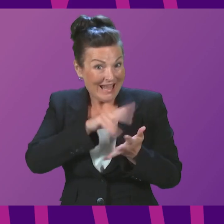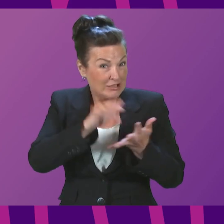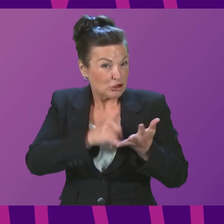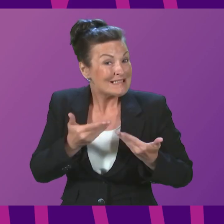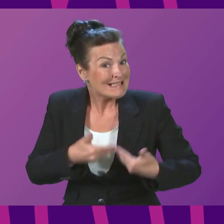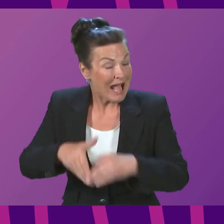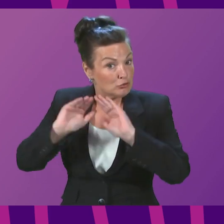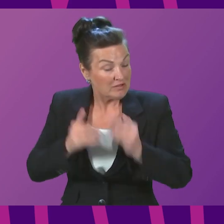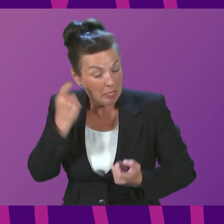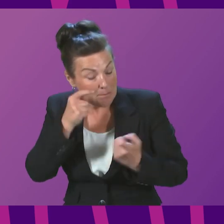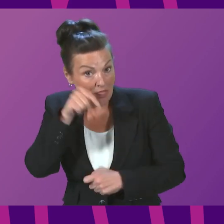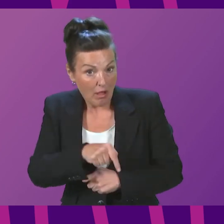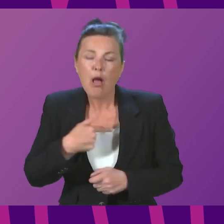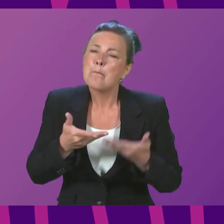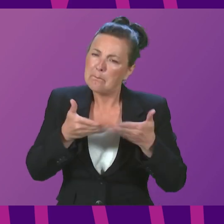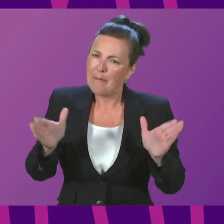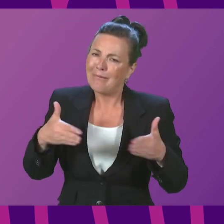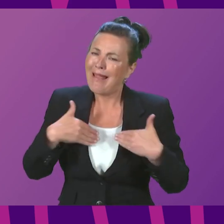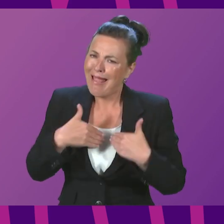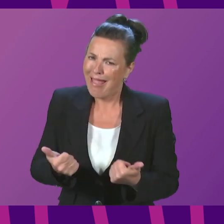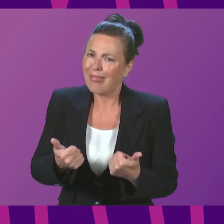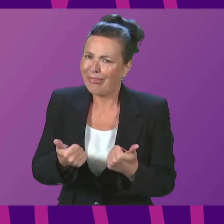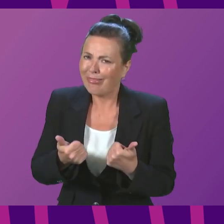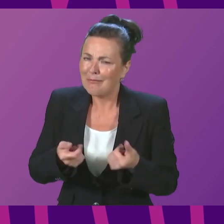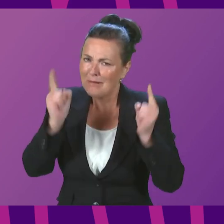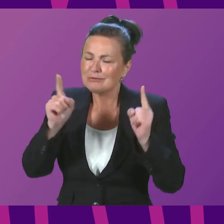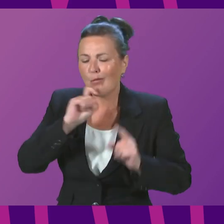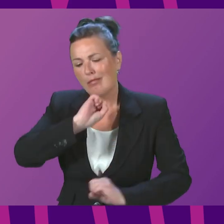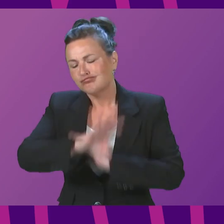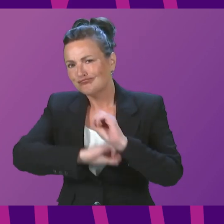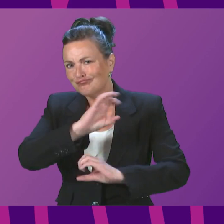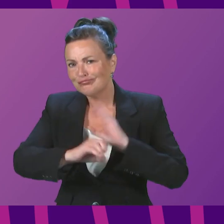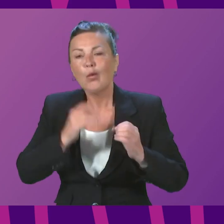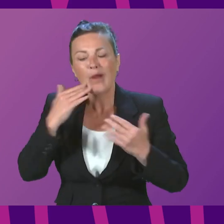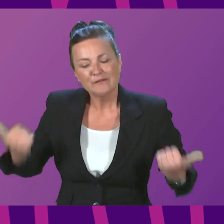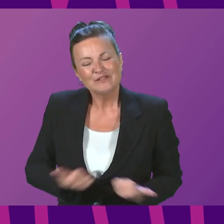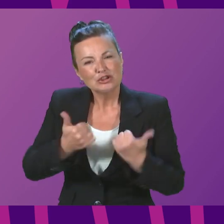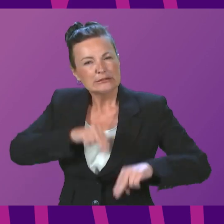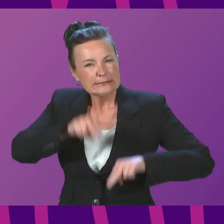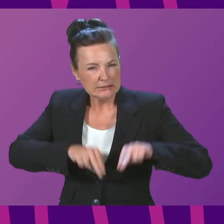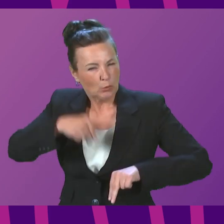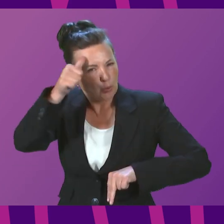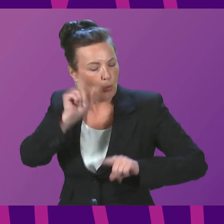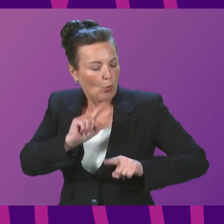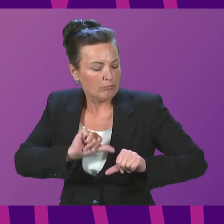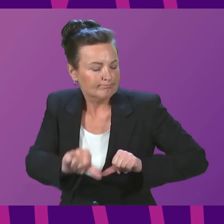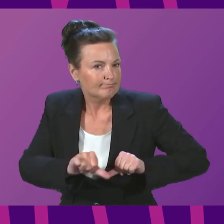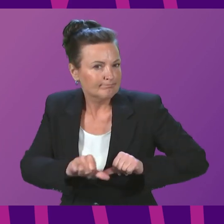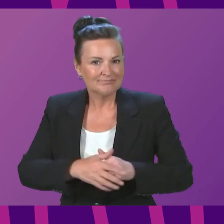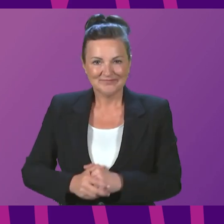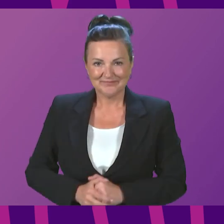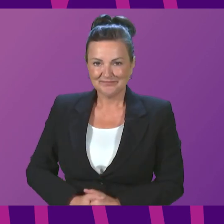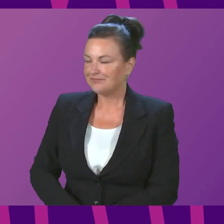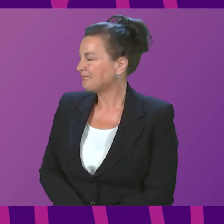for Scotland. The Public Health Minister will keep Bob Doris appraised when NSS reaches its conclusion on these proposals. Sue Webber.